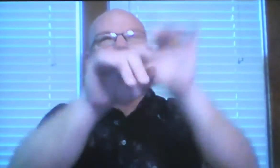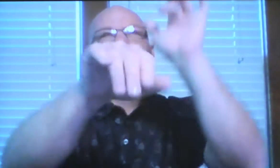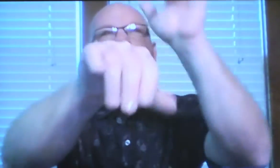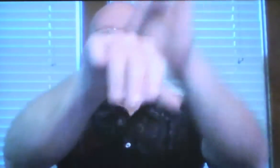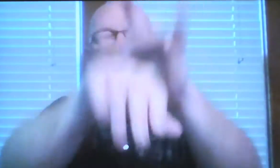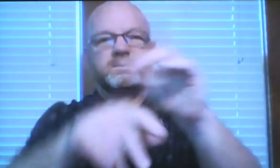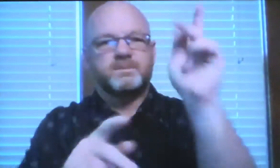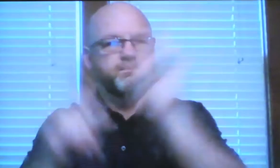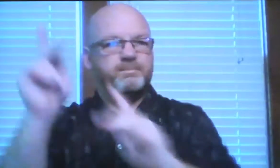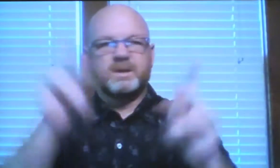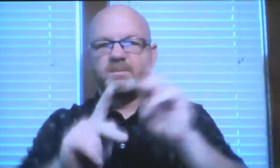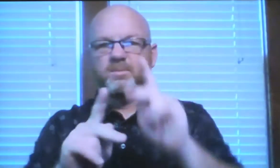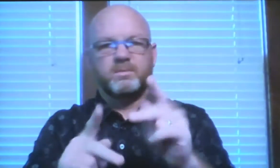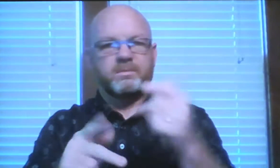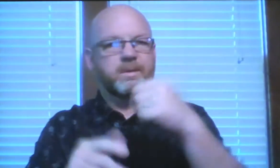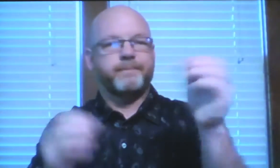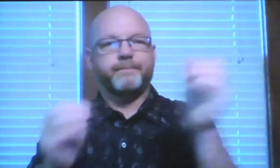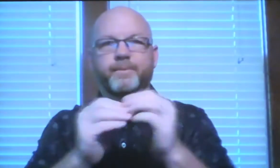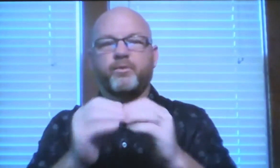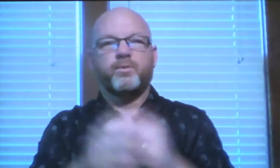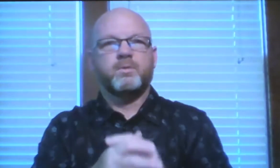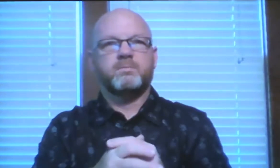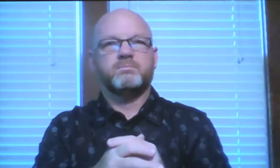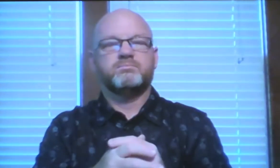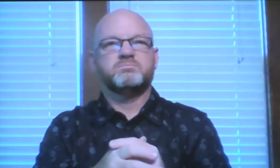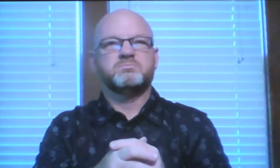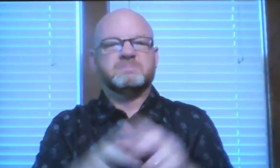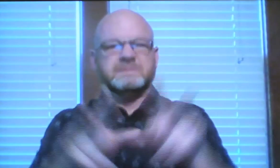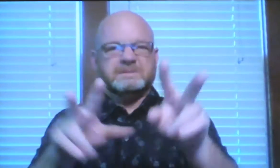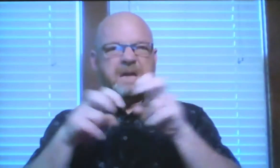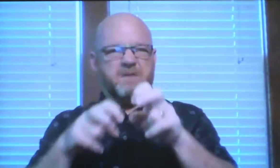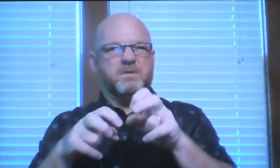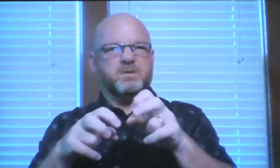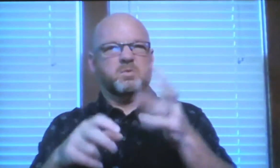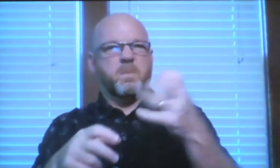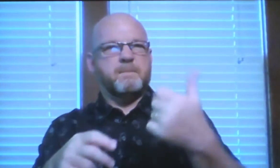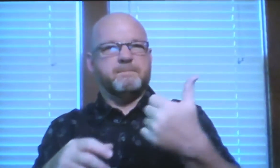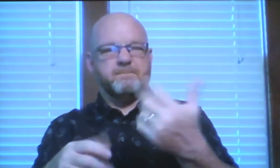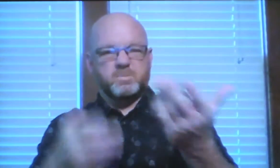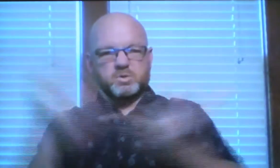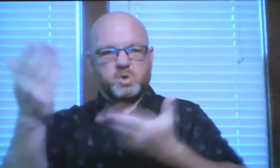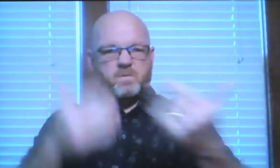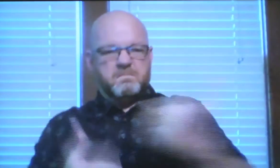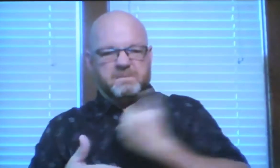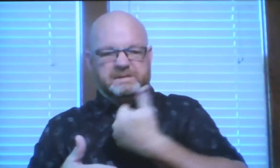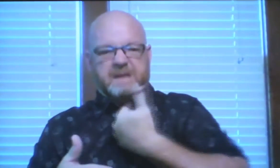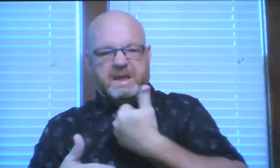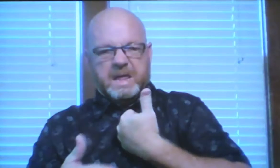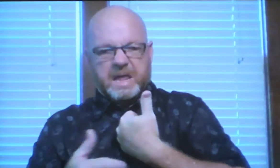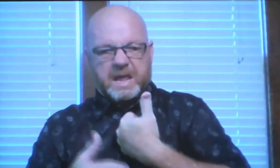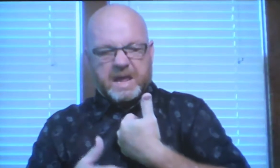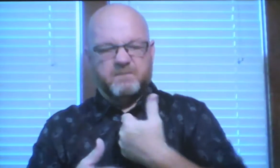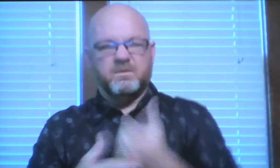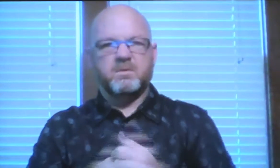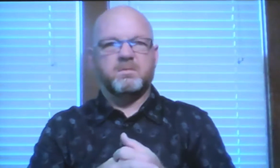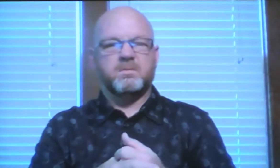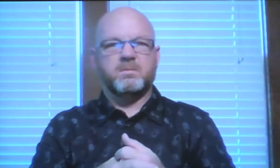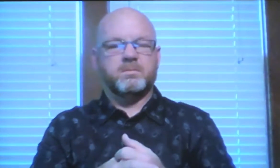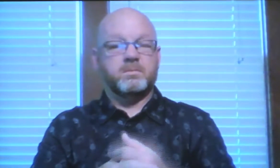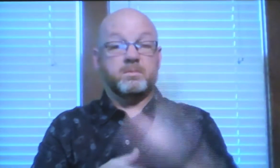they didn't want to be around those types of people anymore they were selfish perhaps they wanted things for